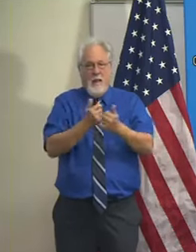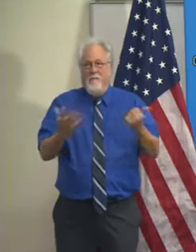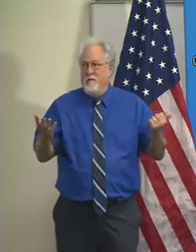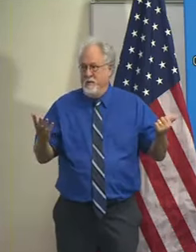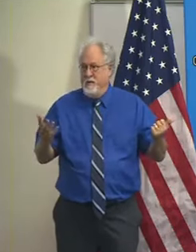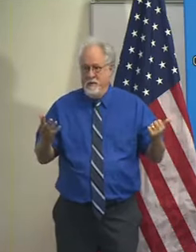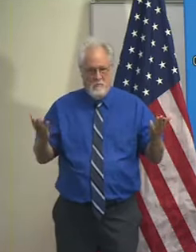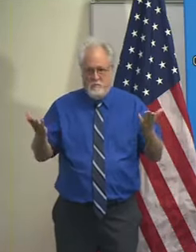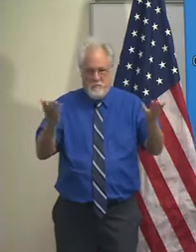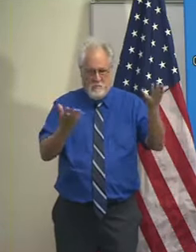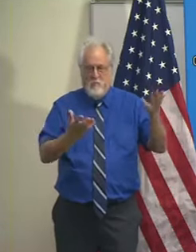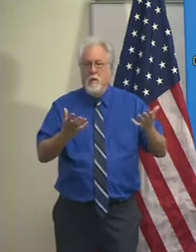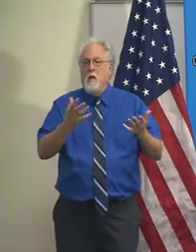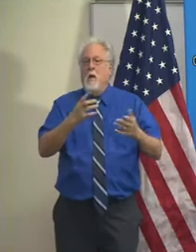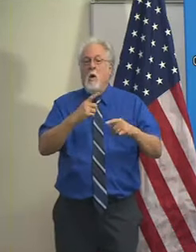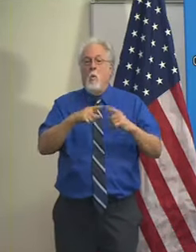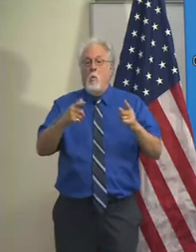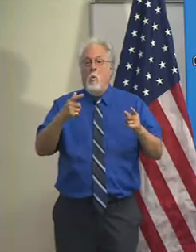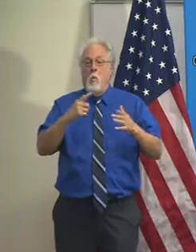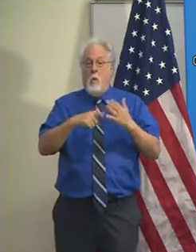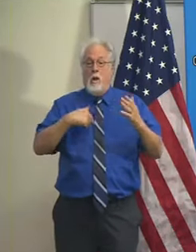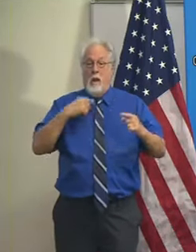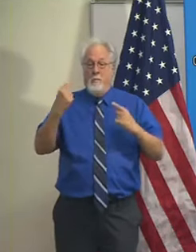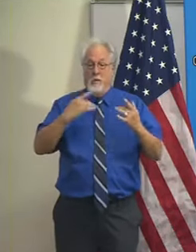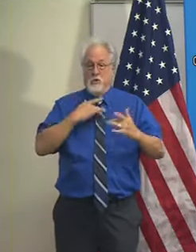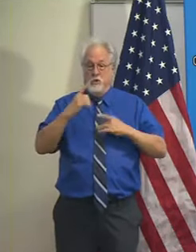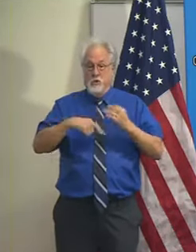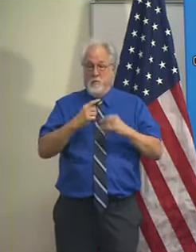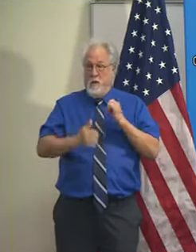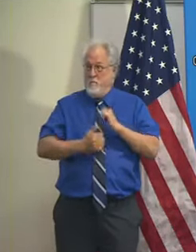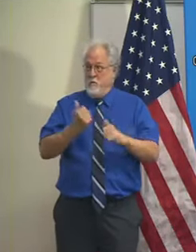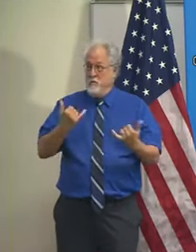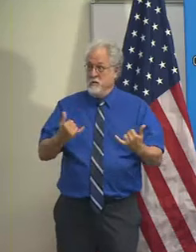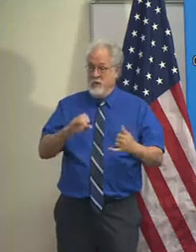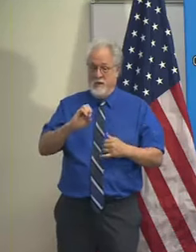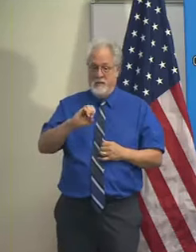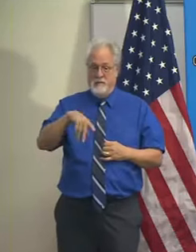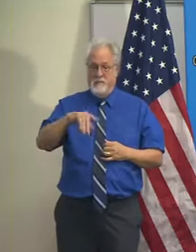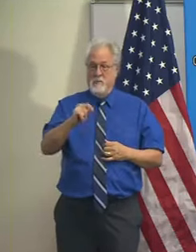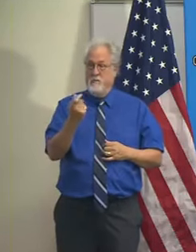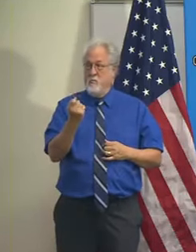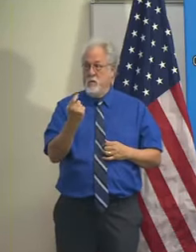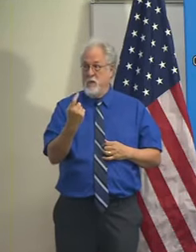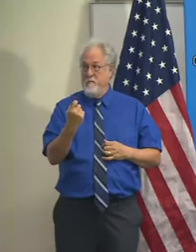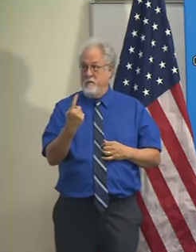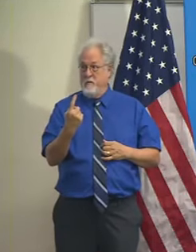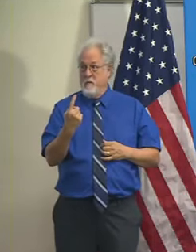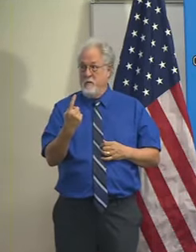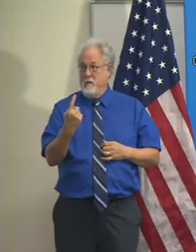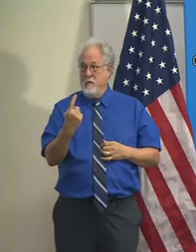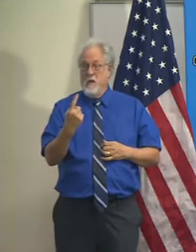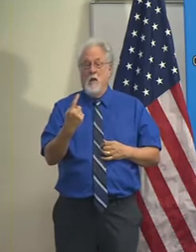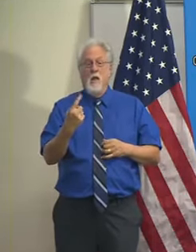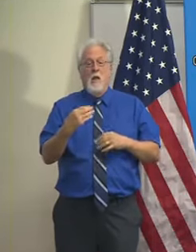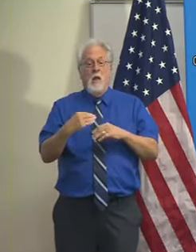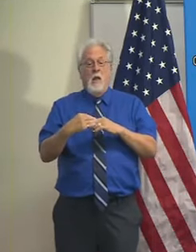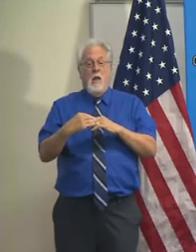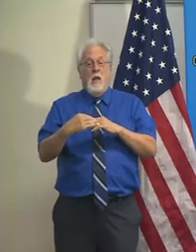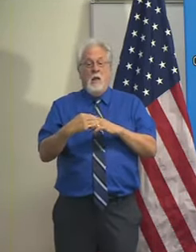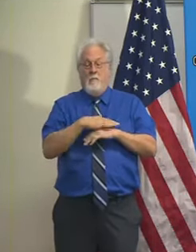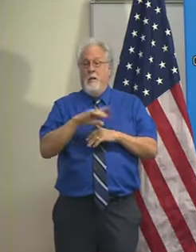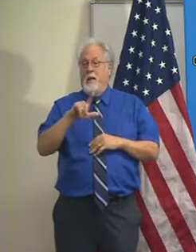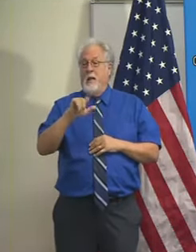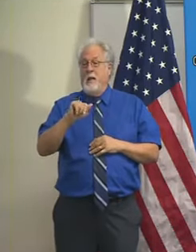aspect of it. What I'm concerned most about today on September the 11th is the impact that